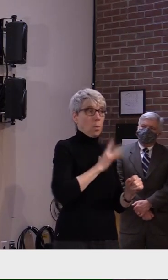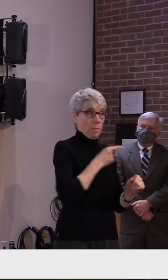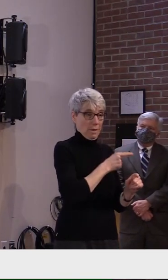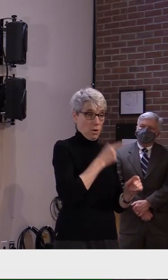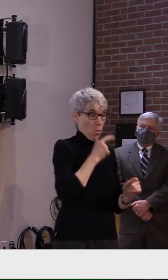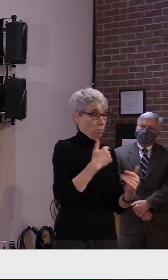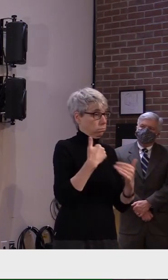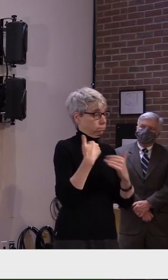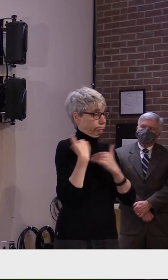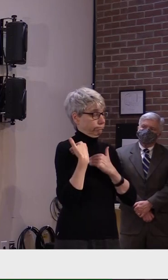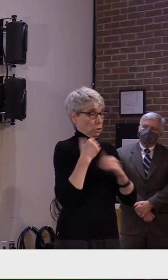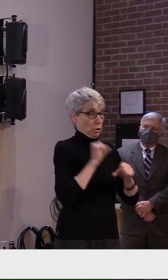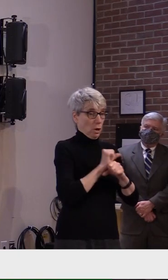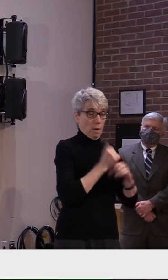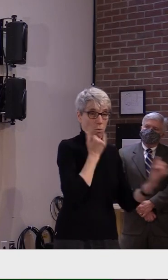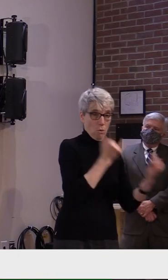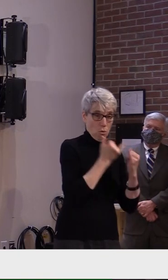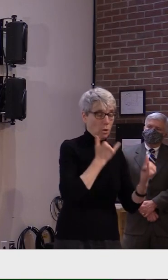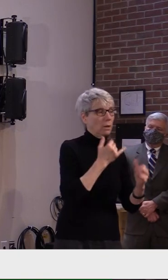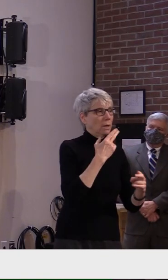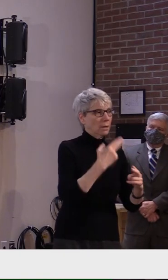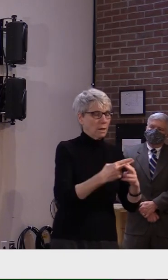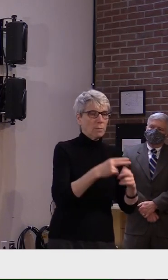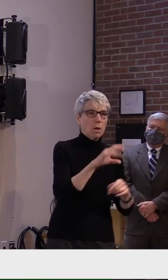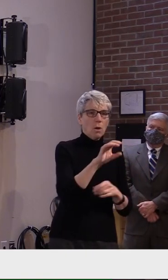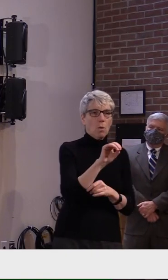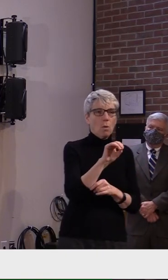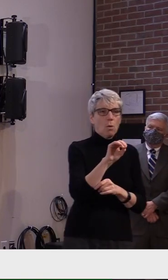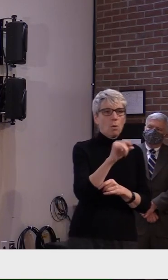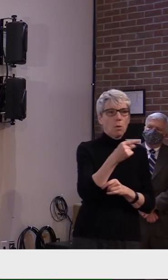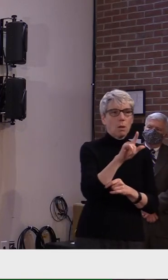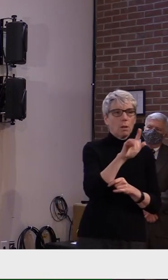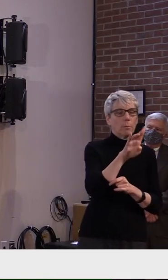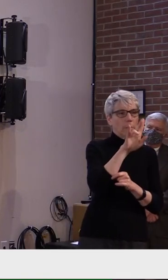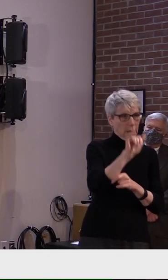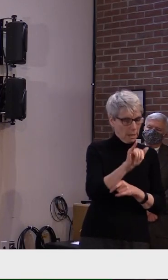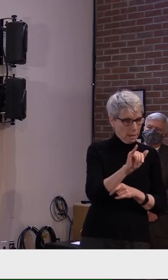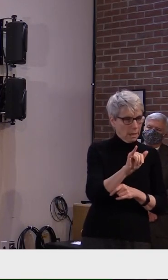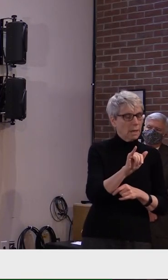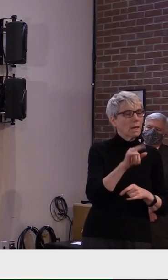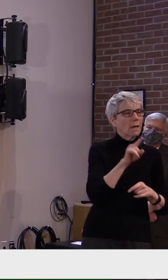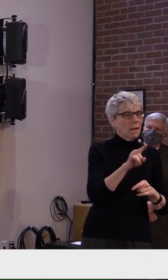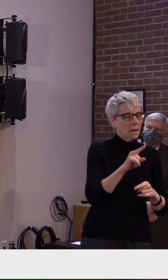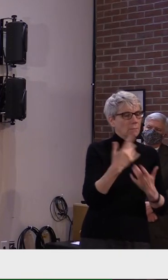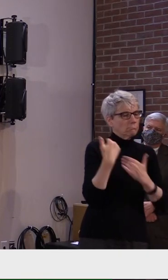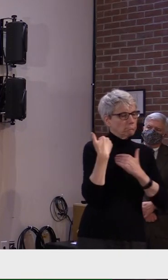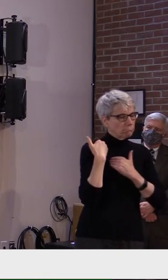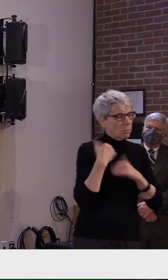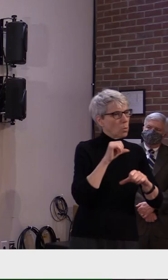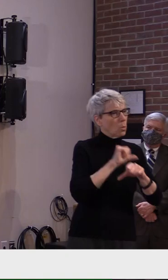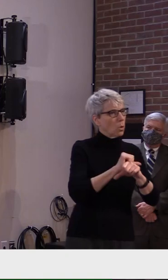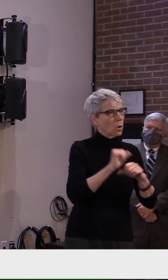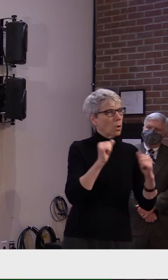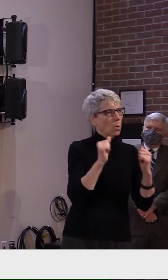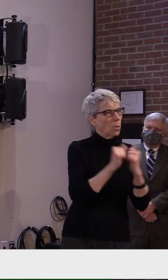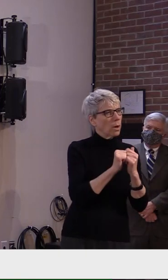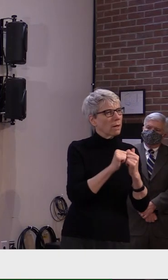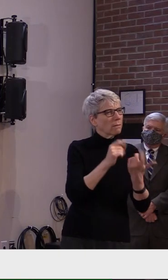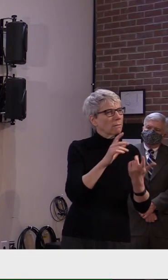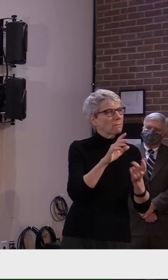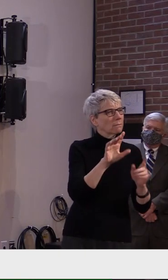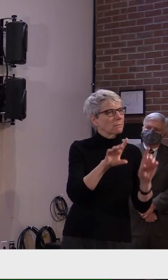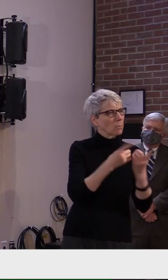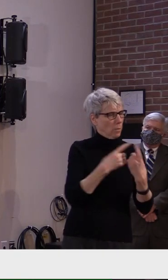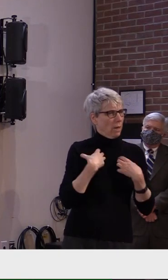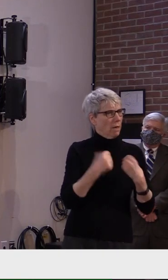normal times, she's our health department's clinical services director with the Office of Children with Special Health Needs,